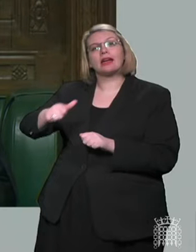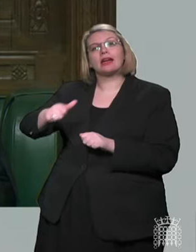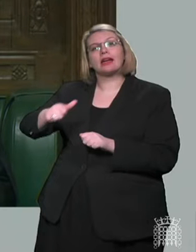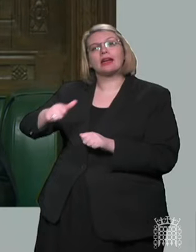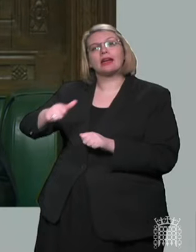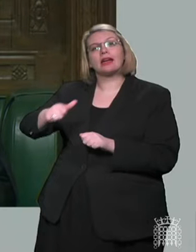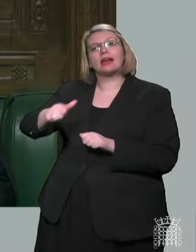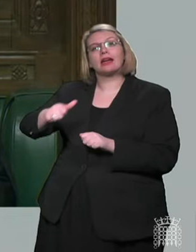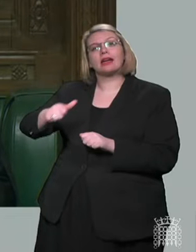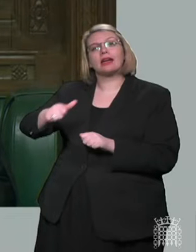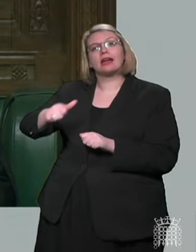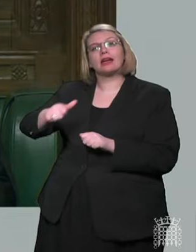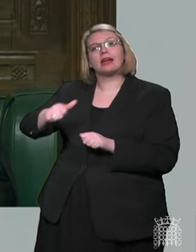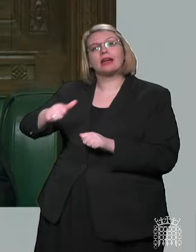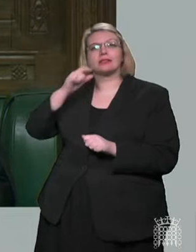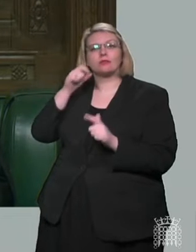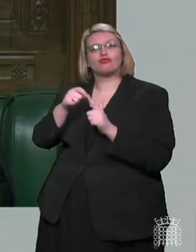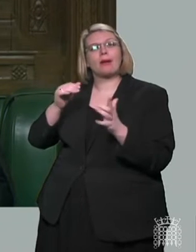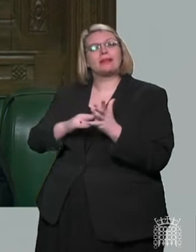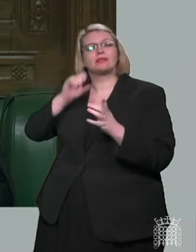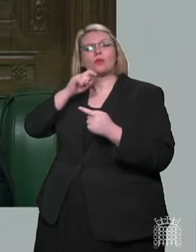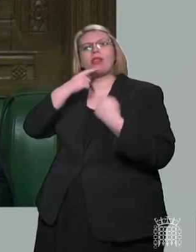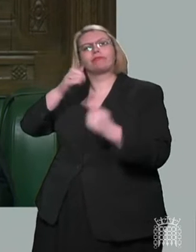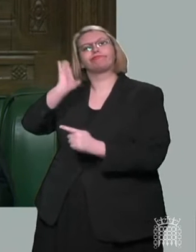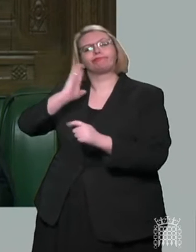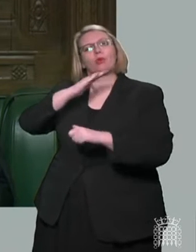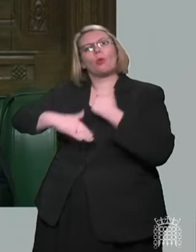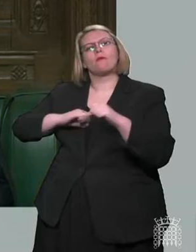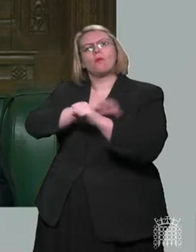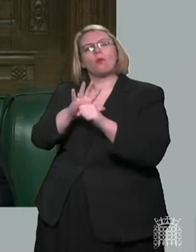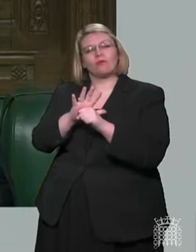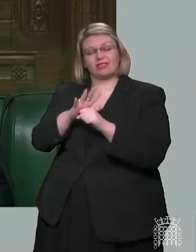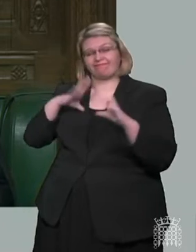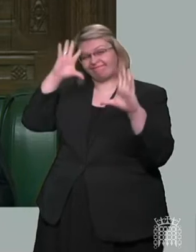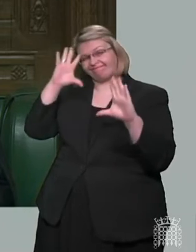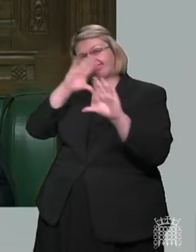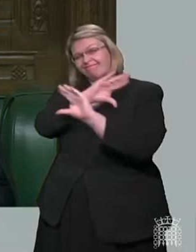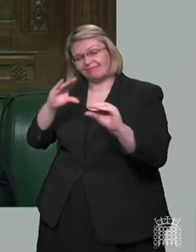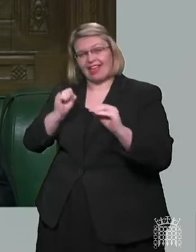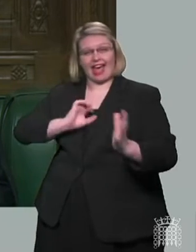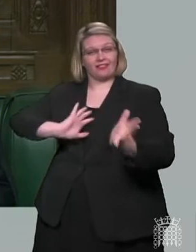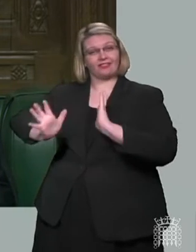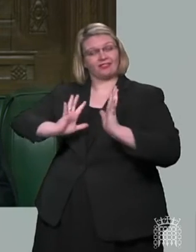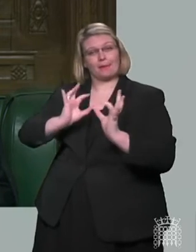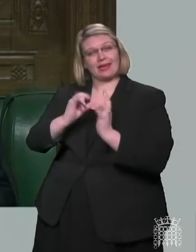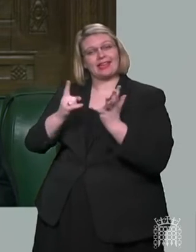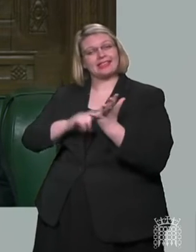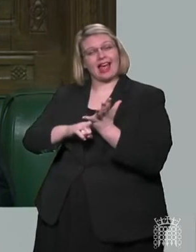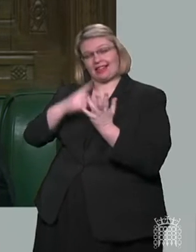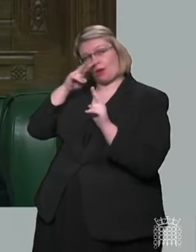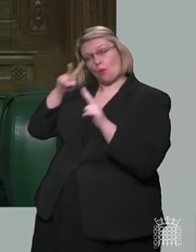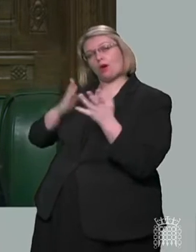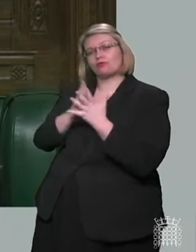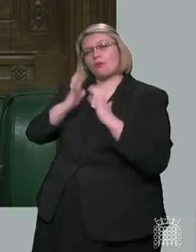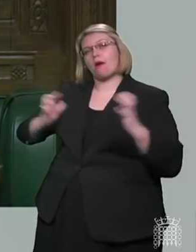Before we come to the statement on COVID, I would like to point out that the British Sign Language Interpretation Proceedings is available to watch